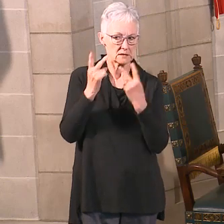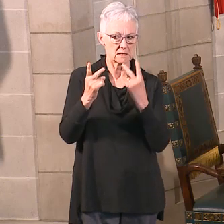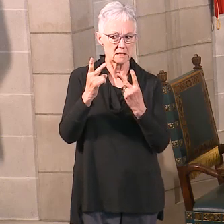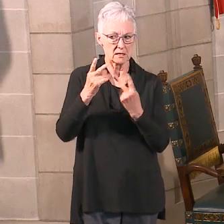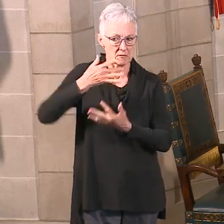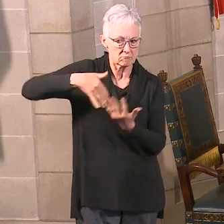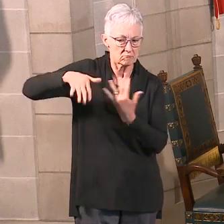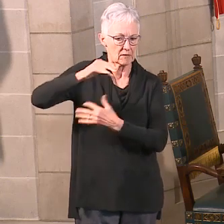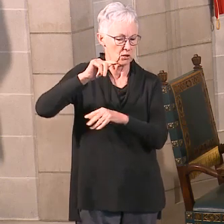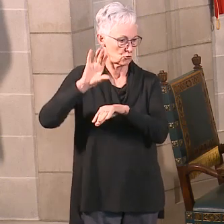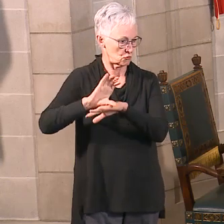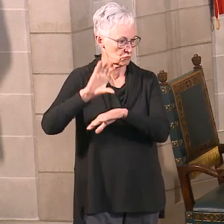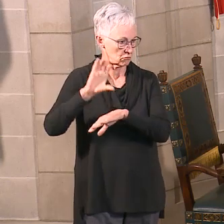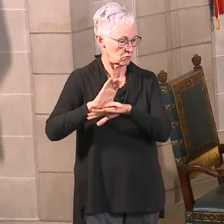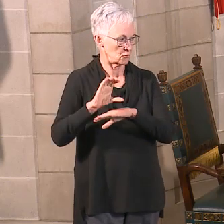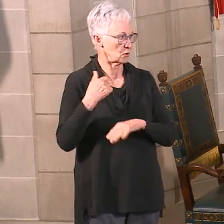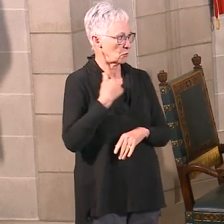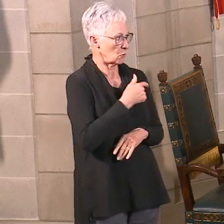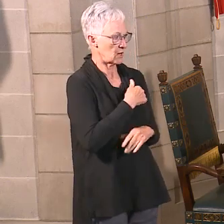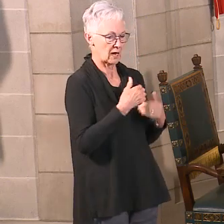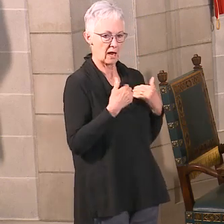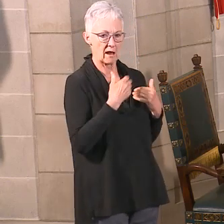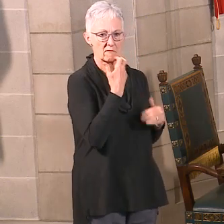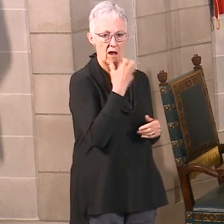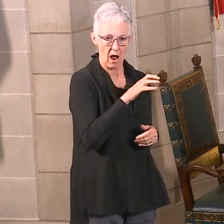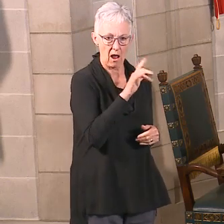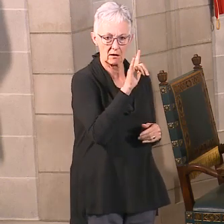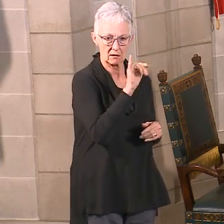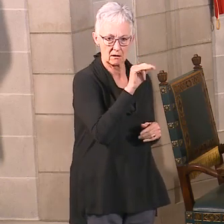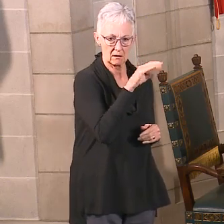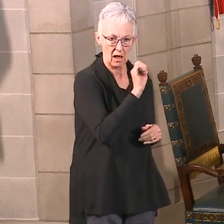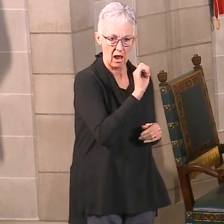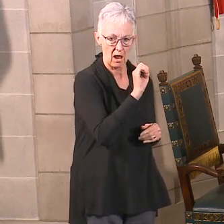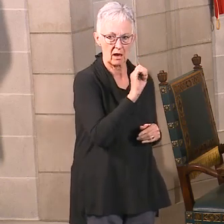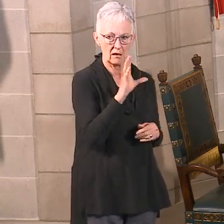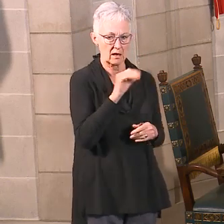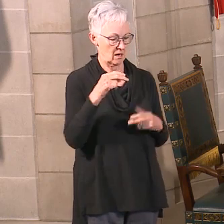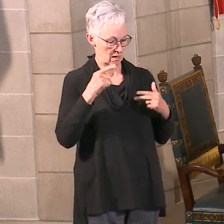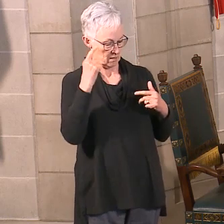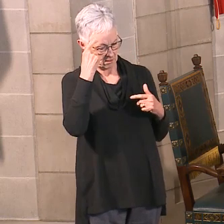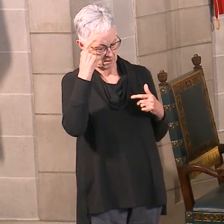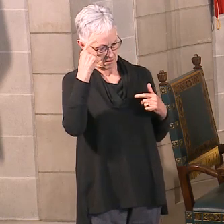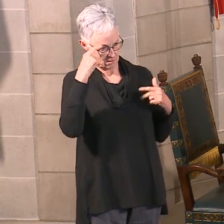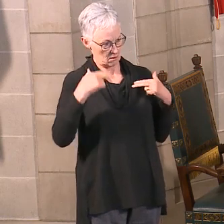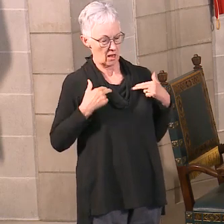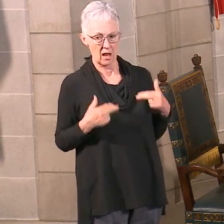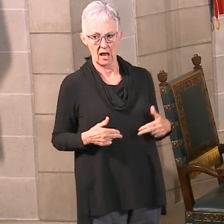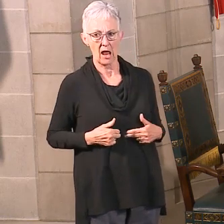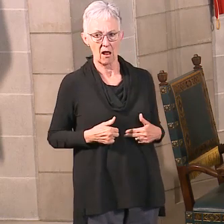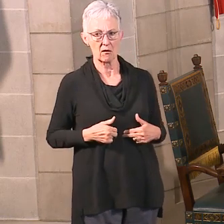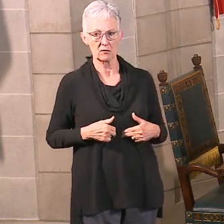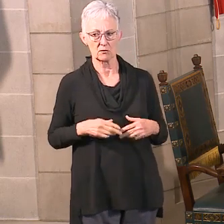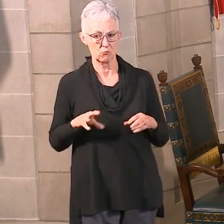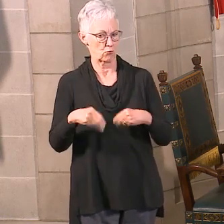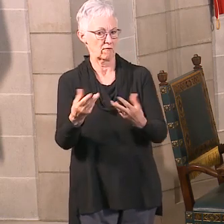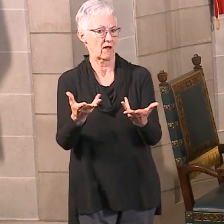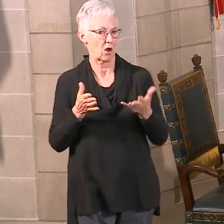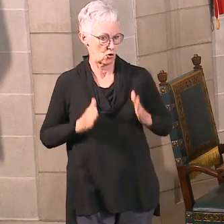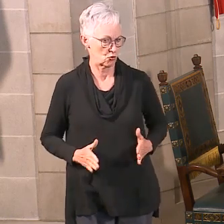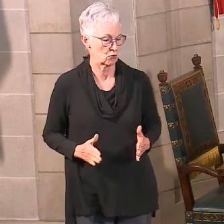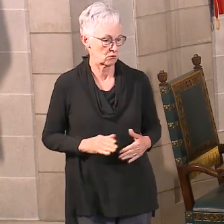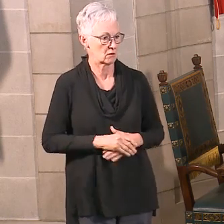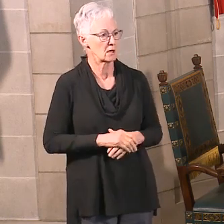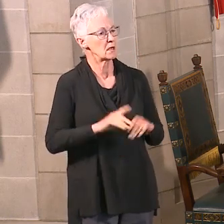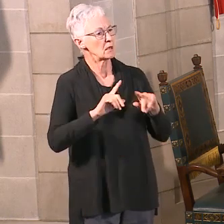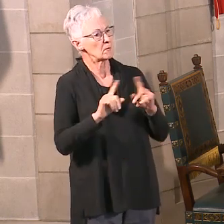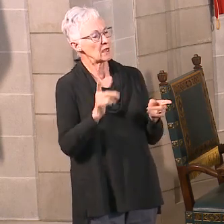providers and hotlines and helplines. Stay connected. But try and go about that connectedness in the normal spirit of your